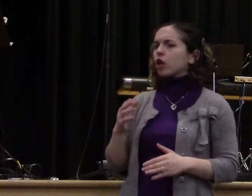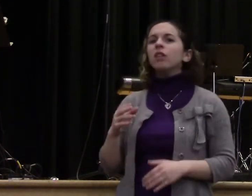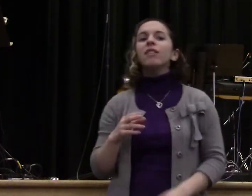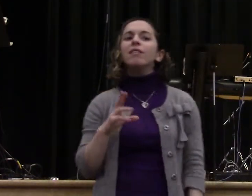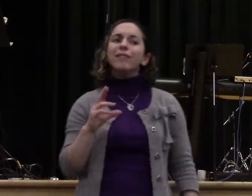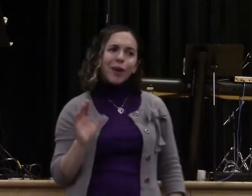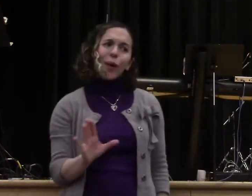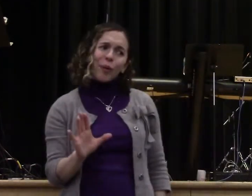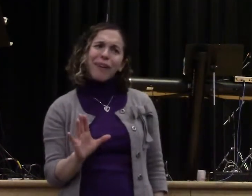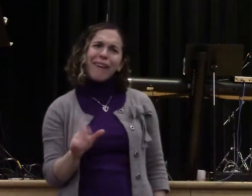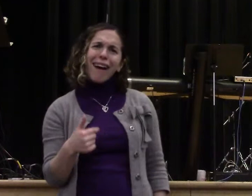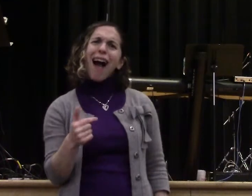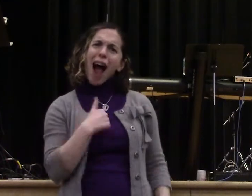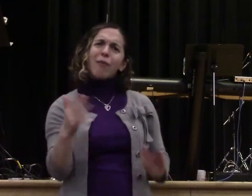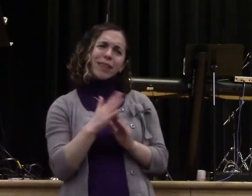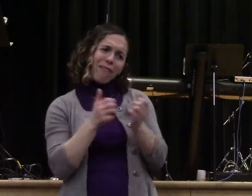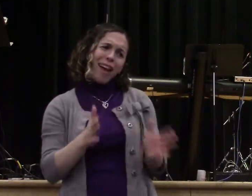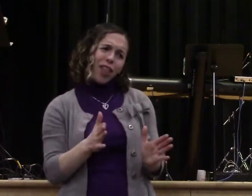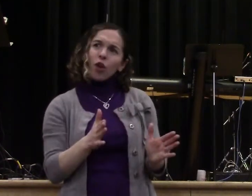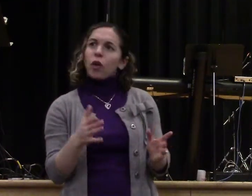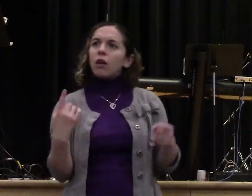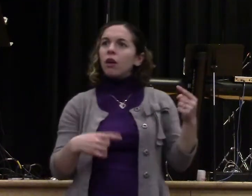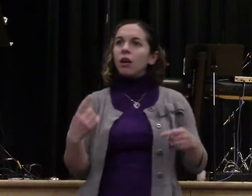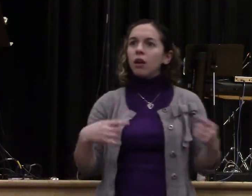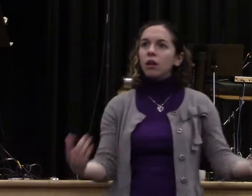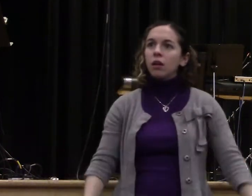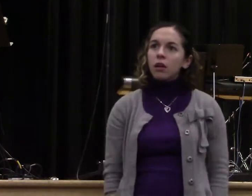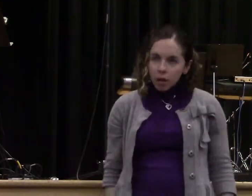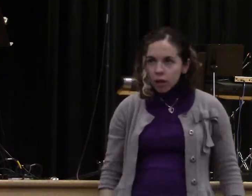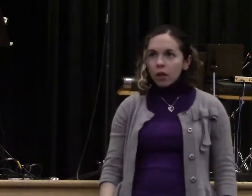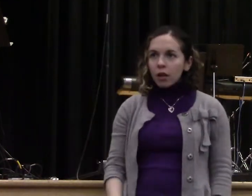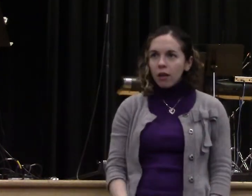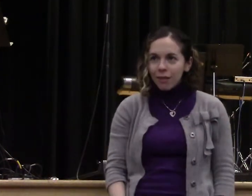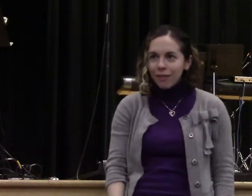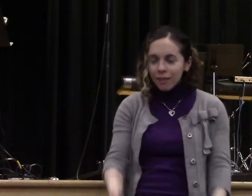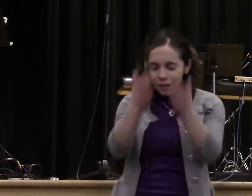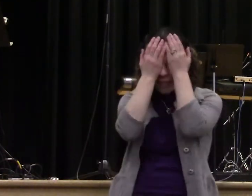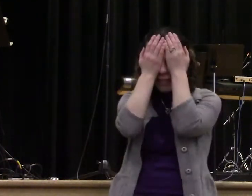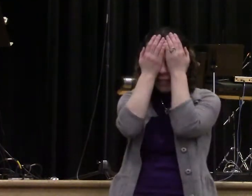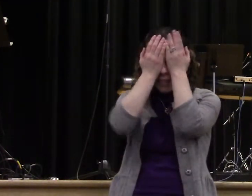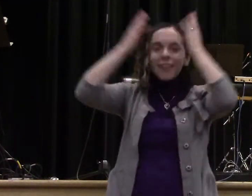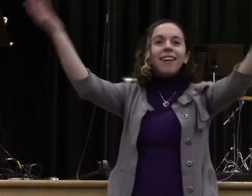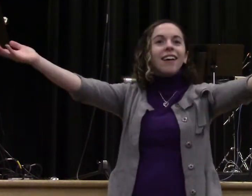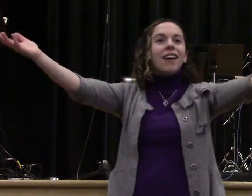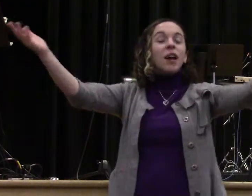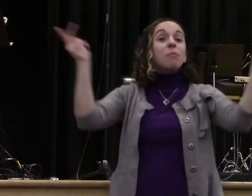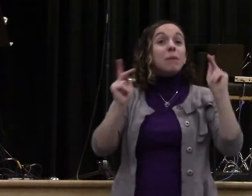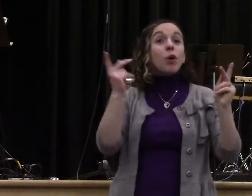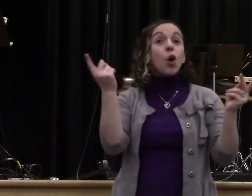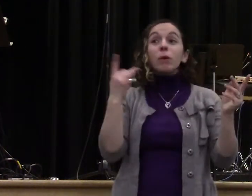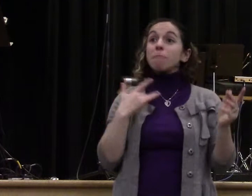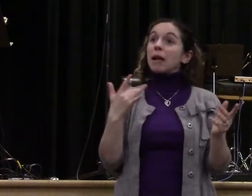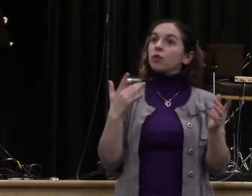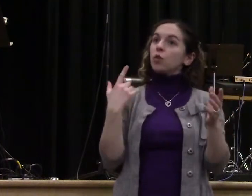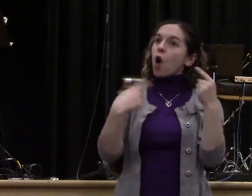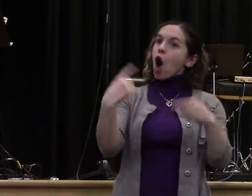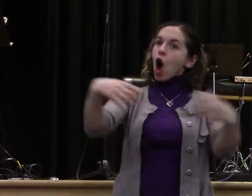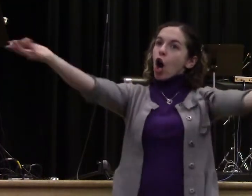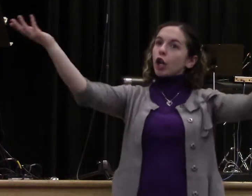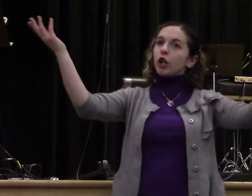mess. The kingdom of God is a mess. The church is a mess and it's God's plan and God's